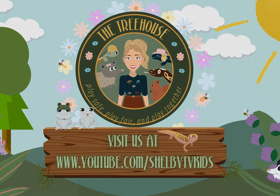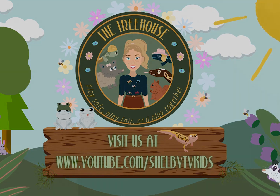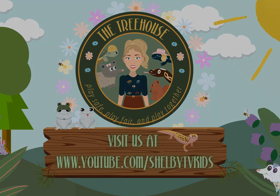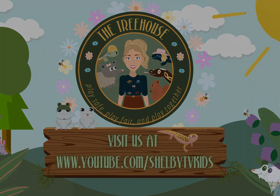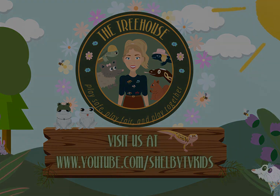Next